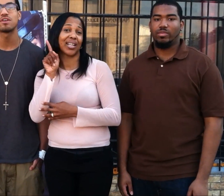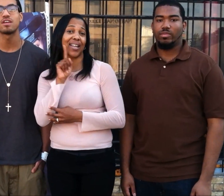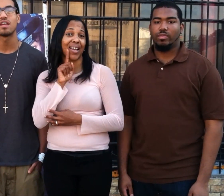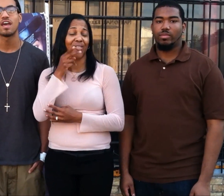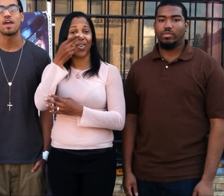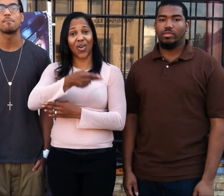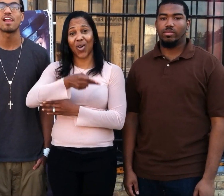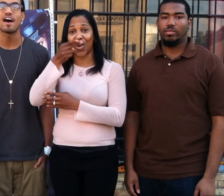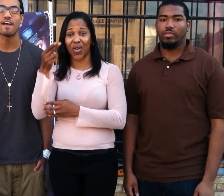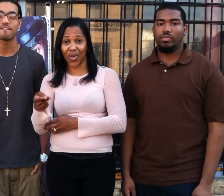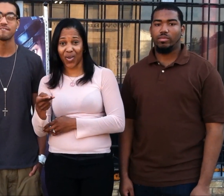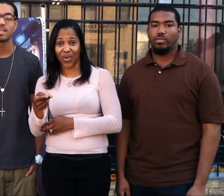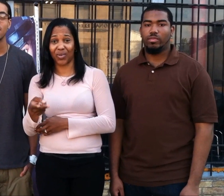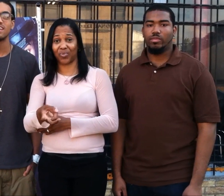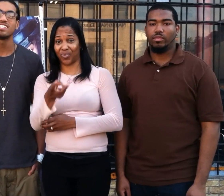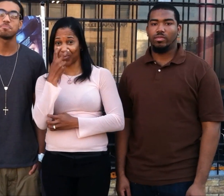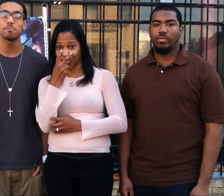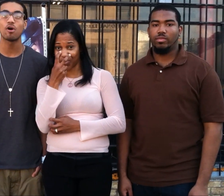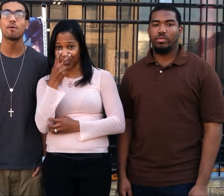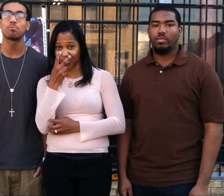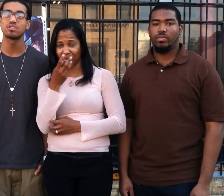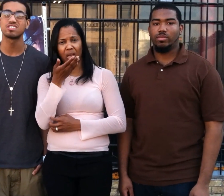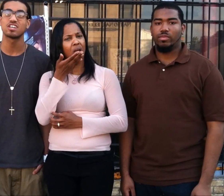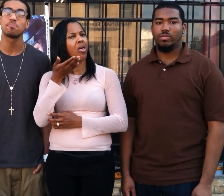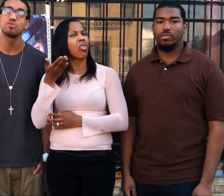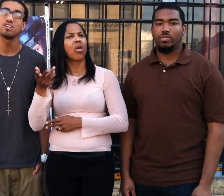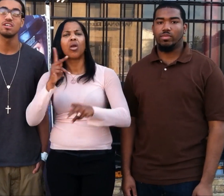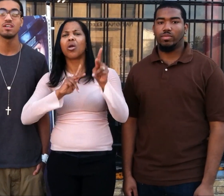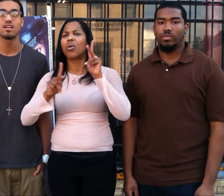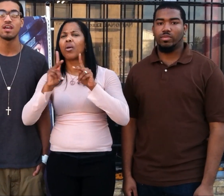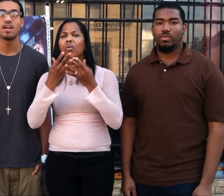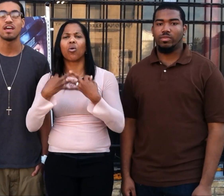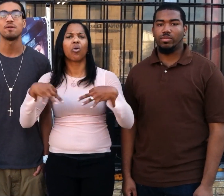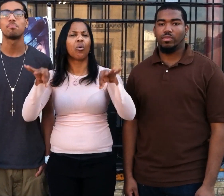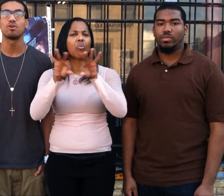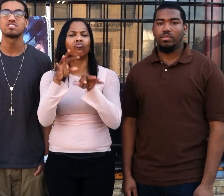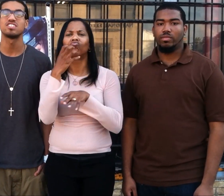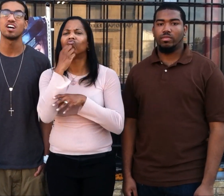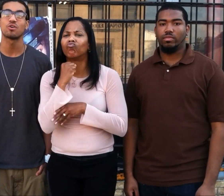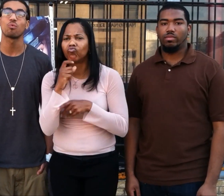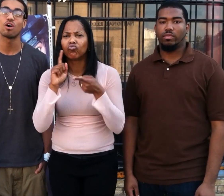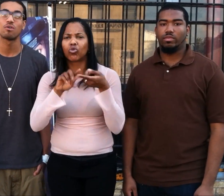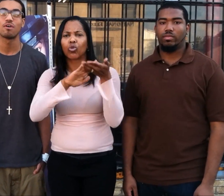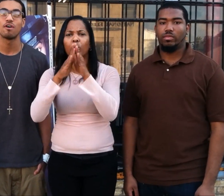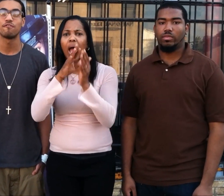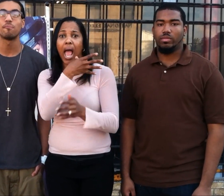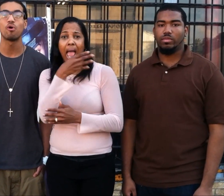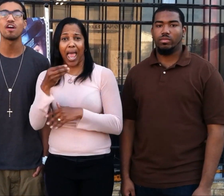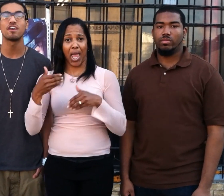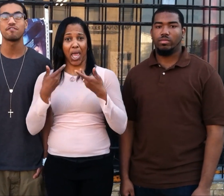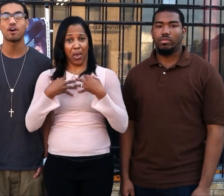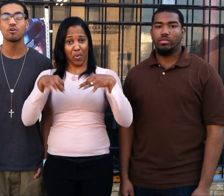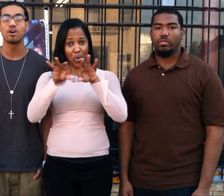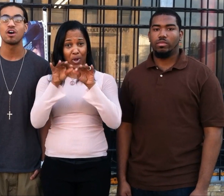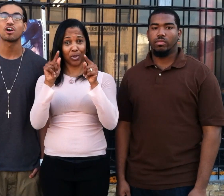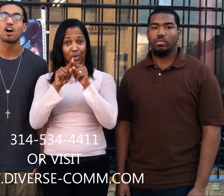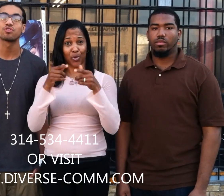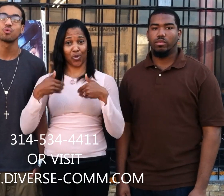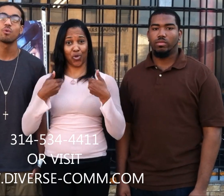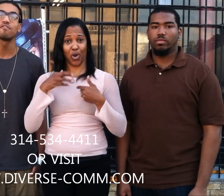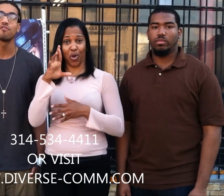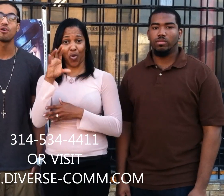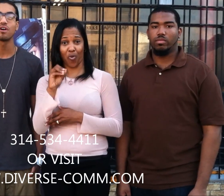hard of hearing, and blind. These people are important to the community and important to young growth. For more info,